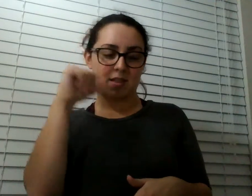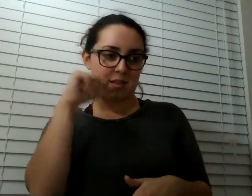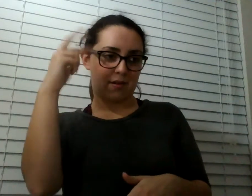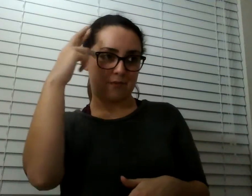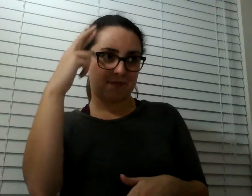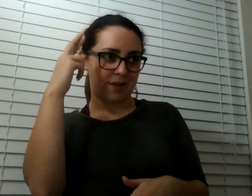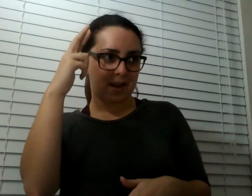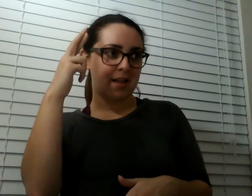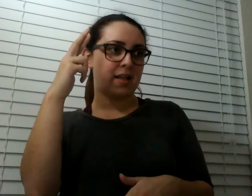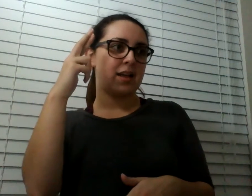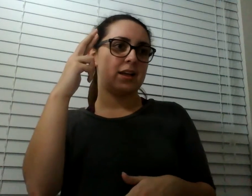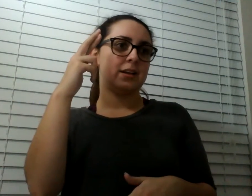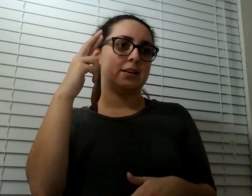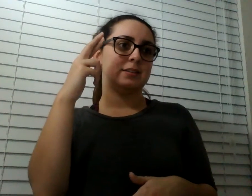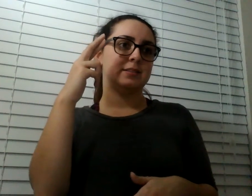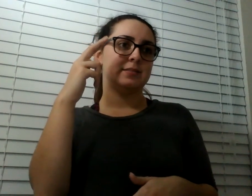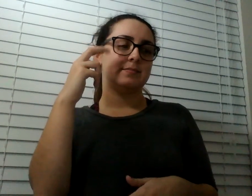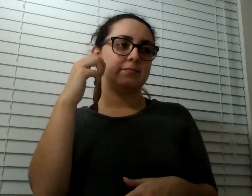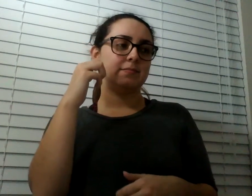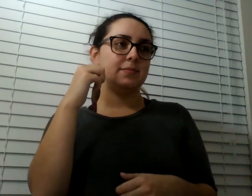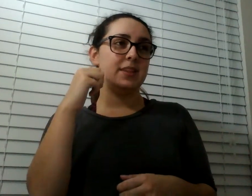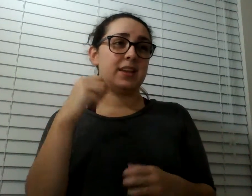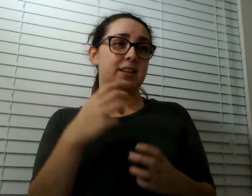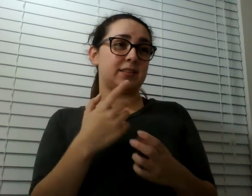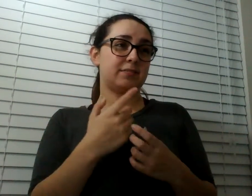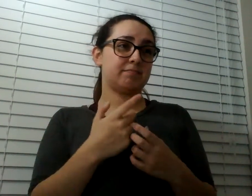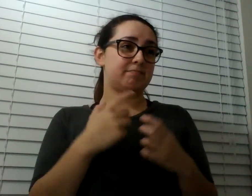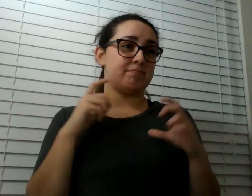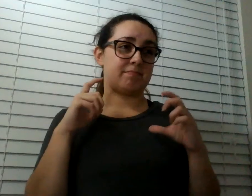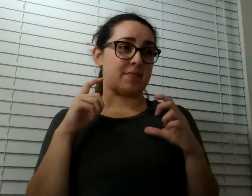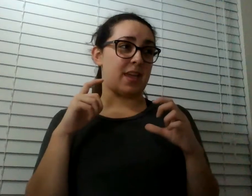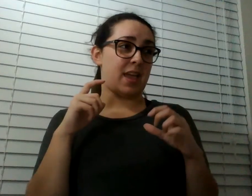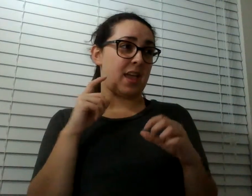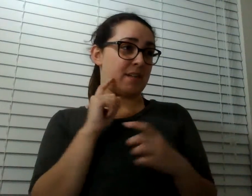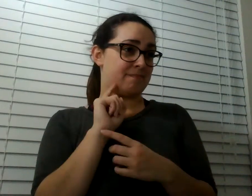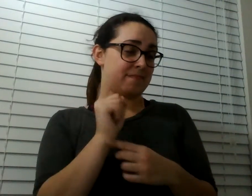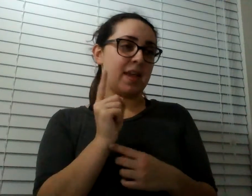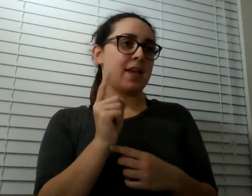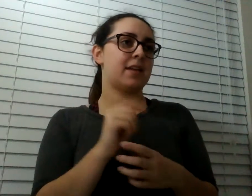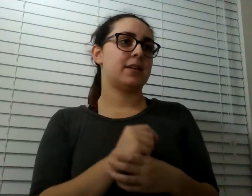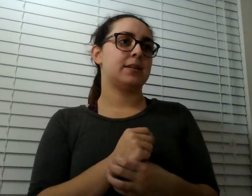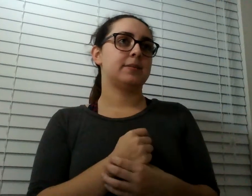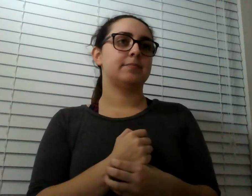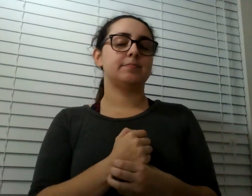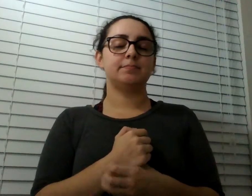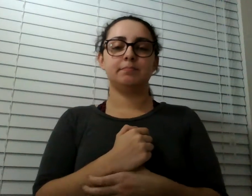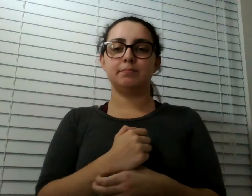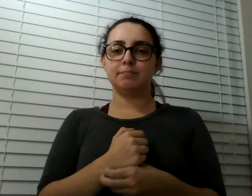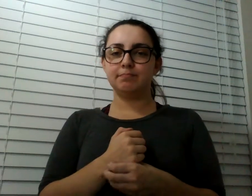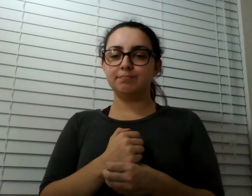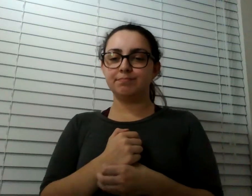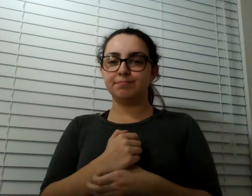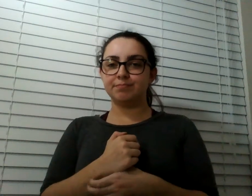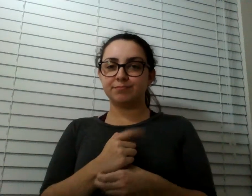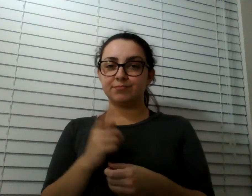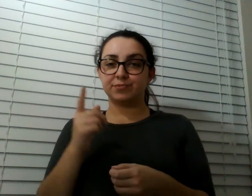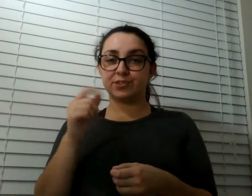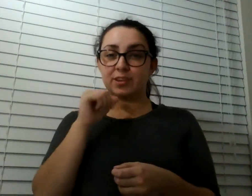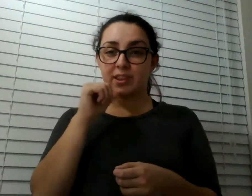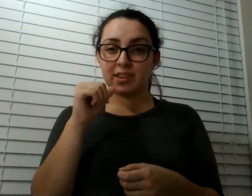actually like a big moment. I guess this is a reunion trip. haven't seen Dirk in ages. Reagan had said that one of the last times, now that